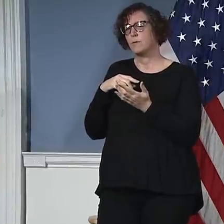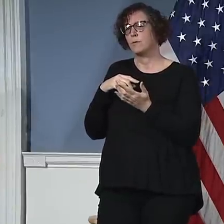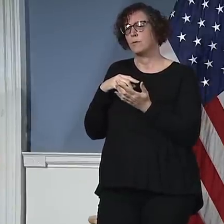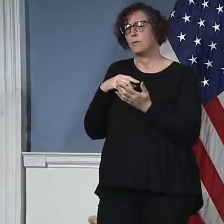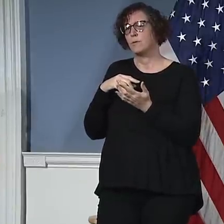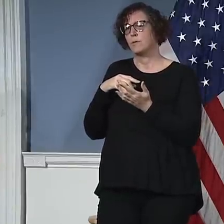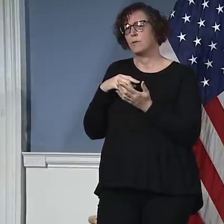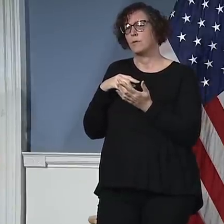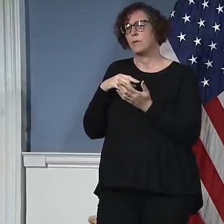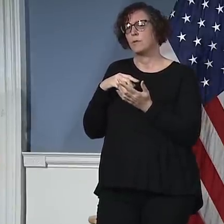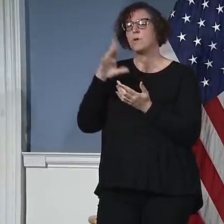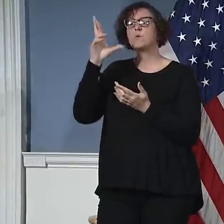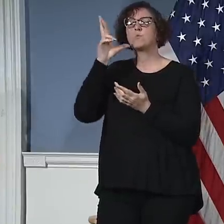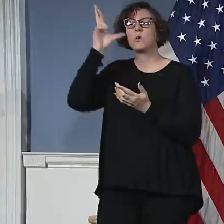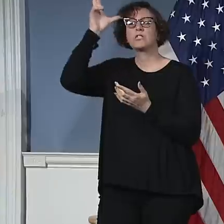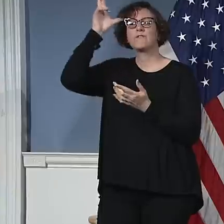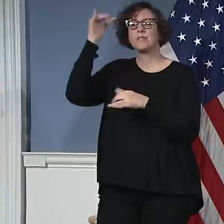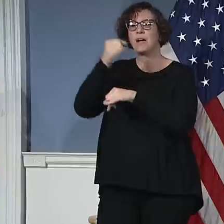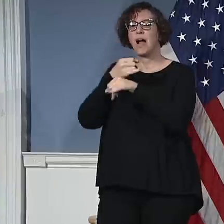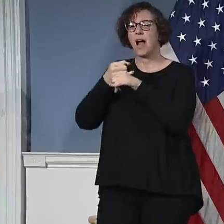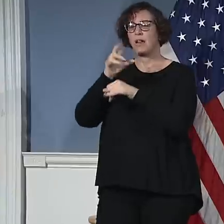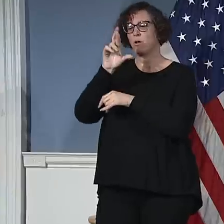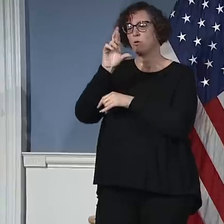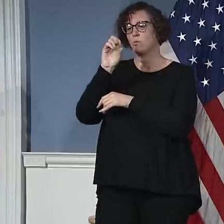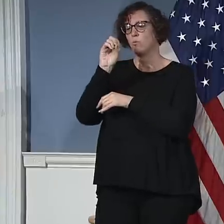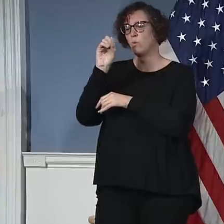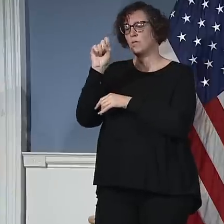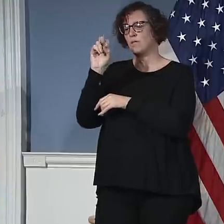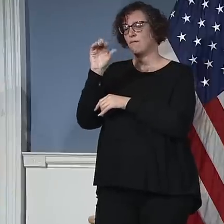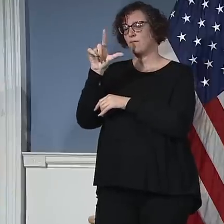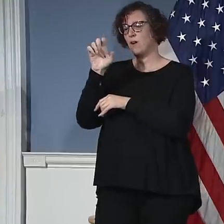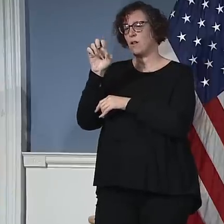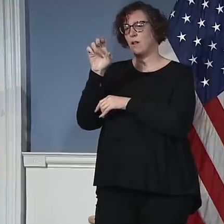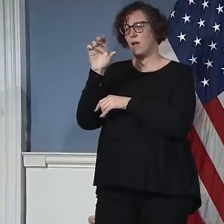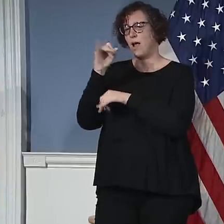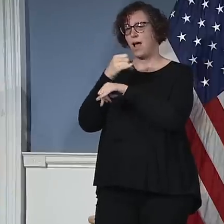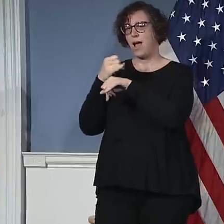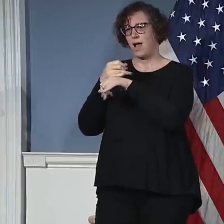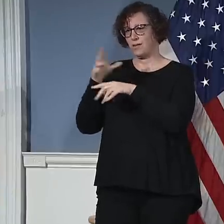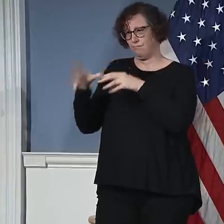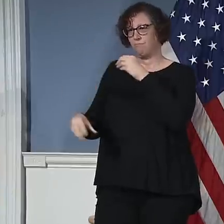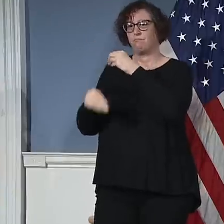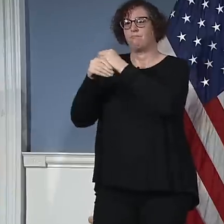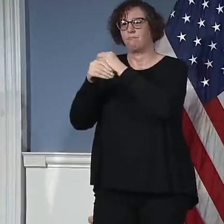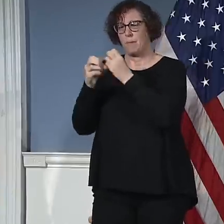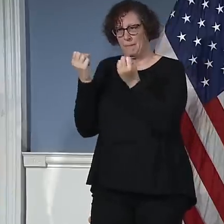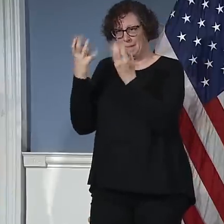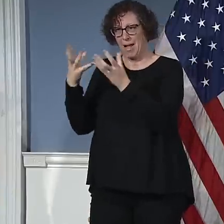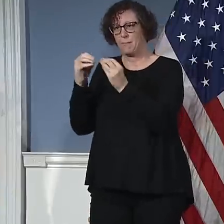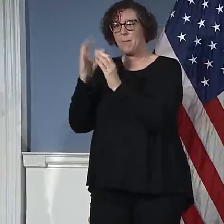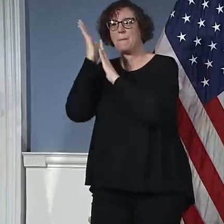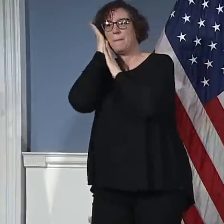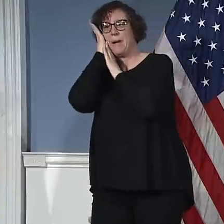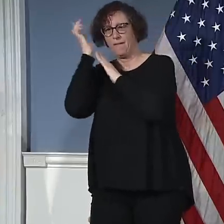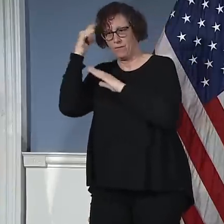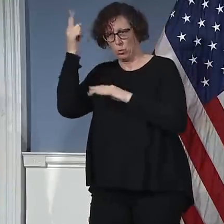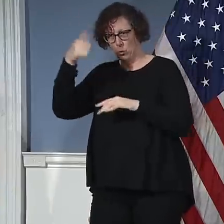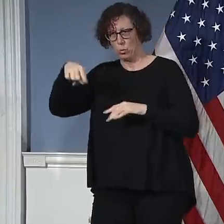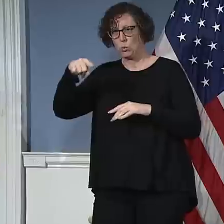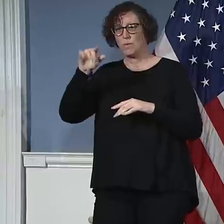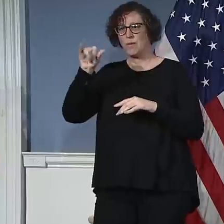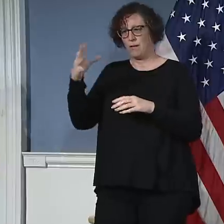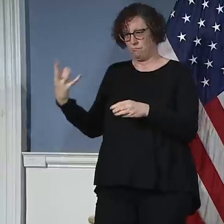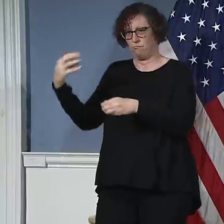examples already of that rapid expansion going on. But I just need to be clear that, you know, it's amazing